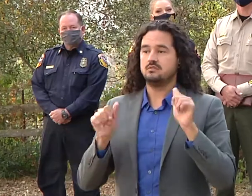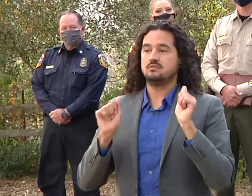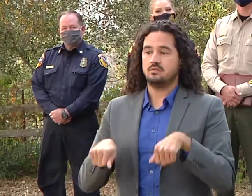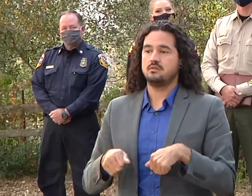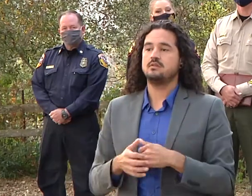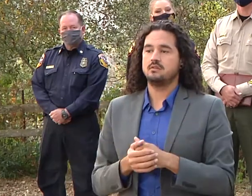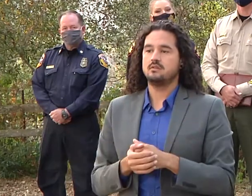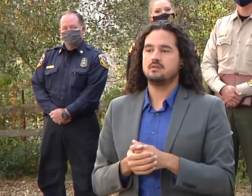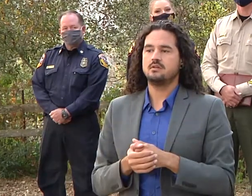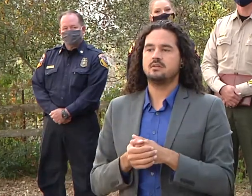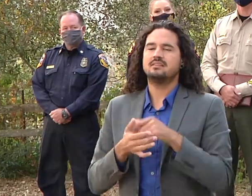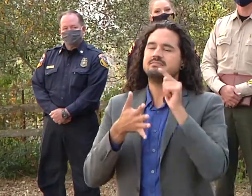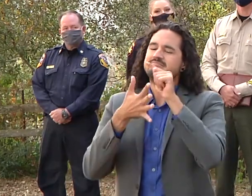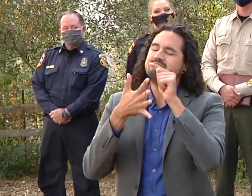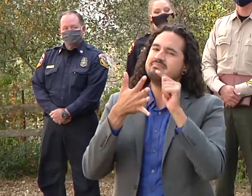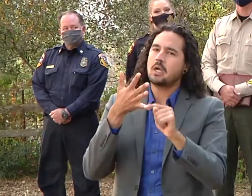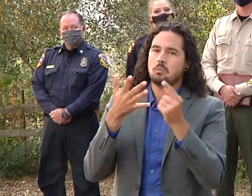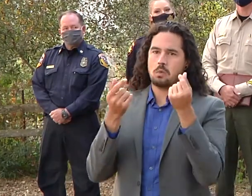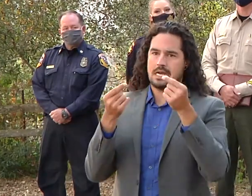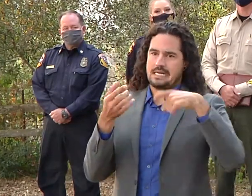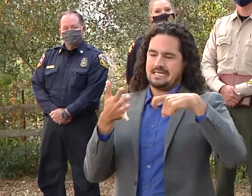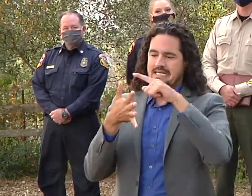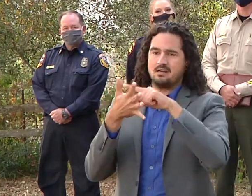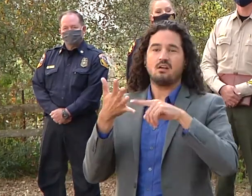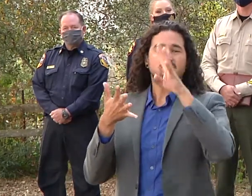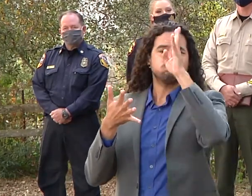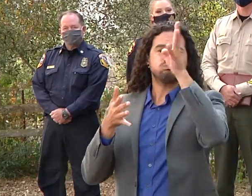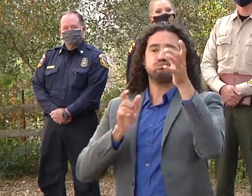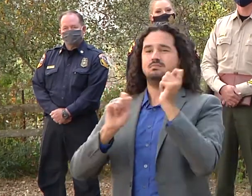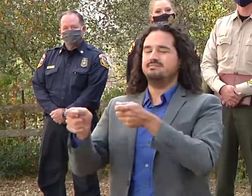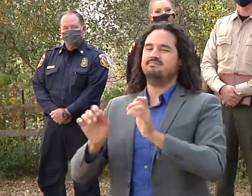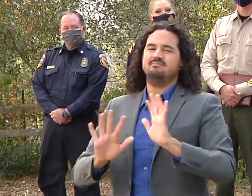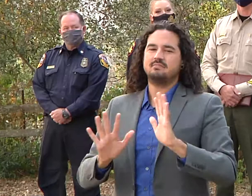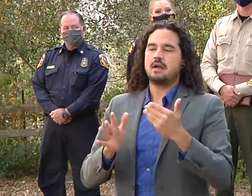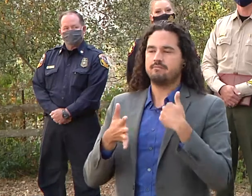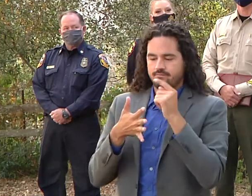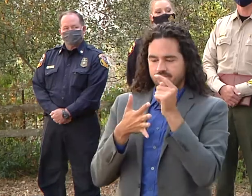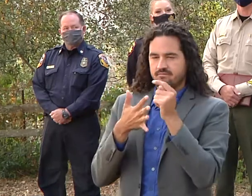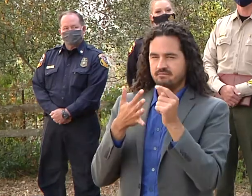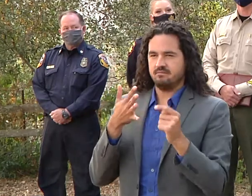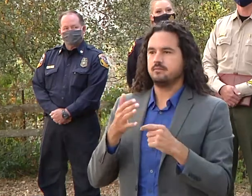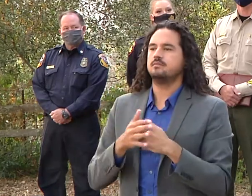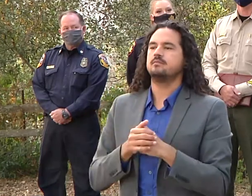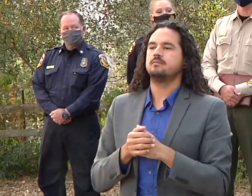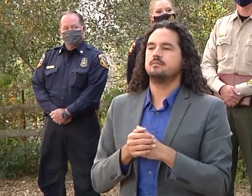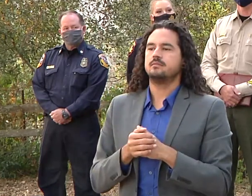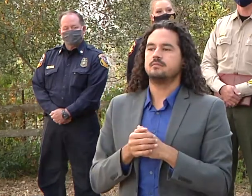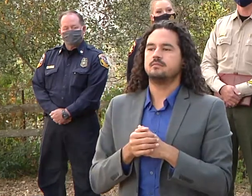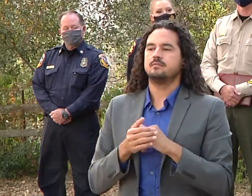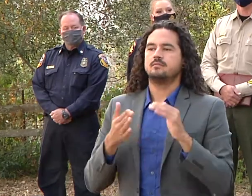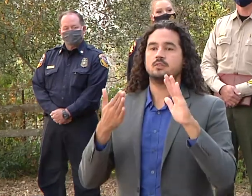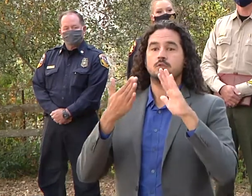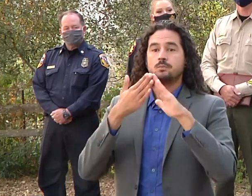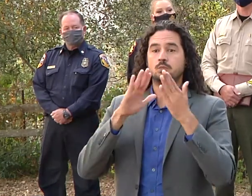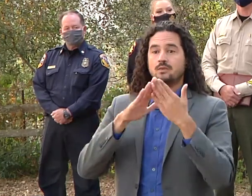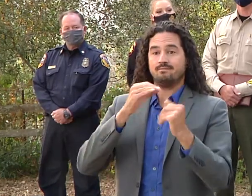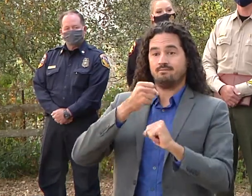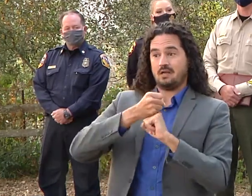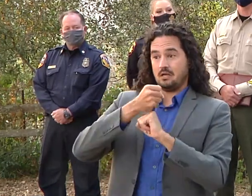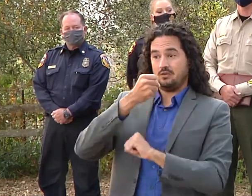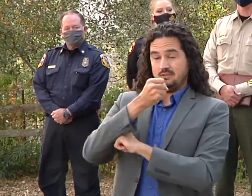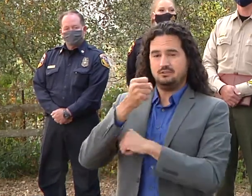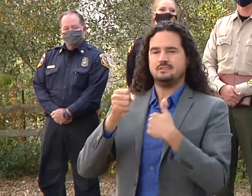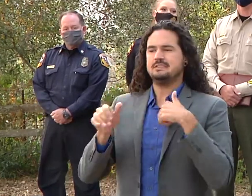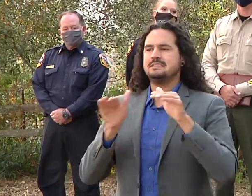we're really channeling people through the community foundation specifically for cash donations and they can donate to different